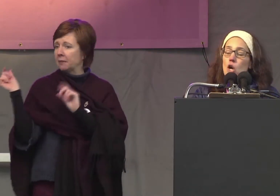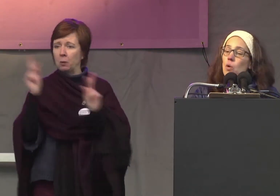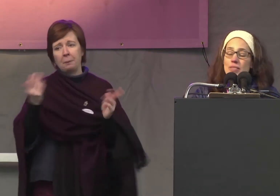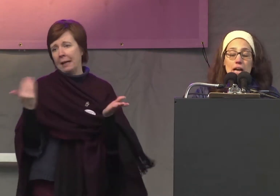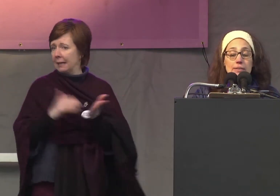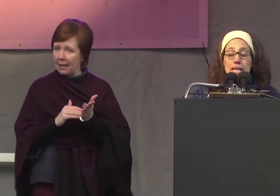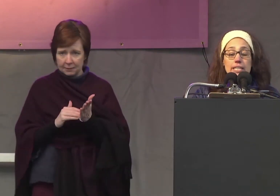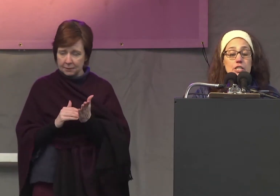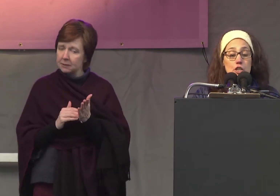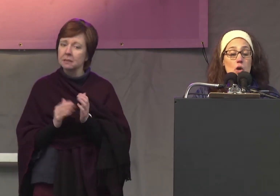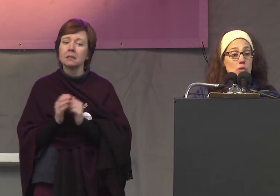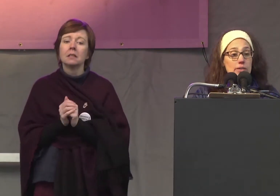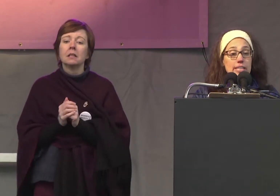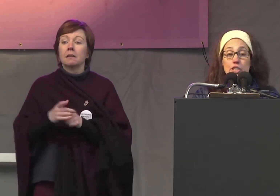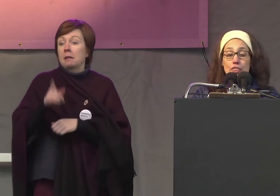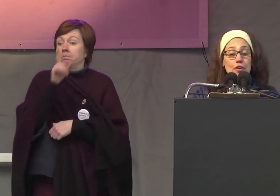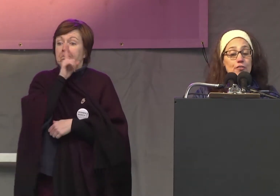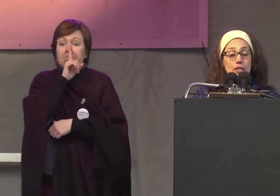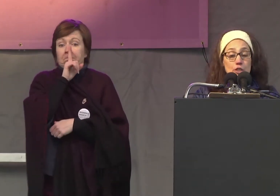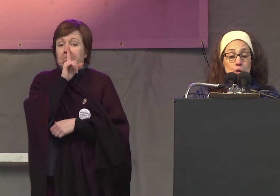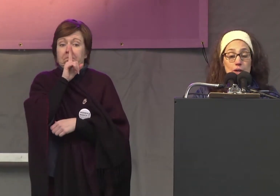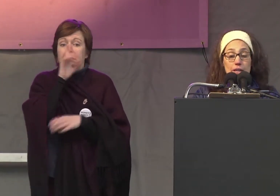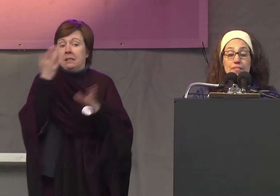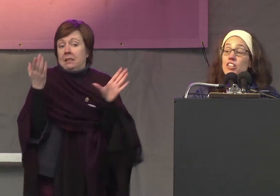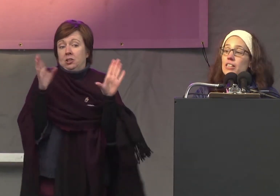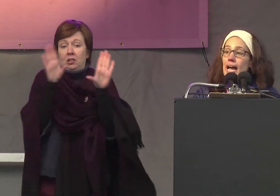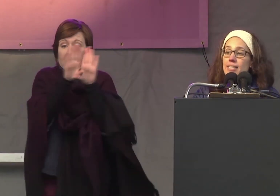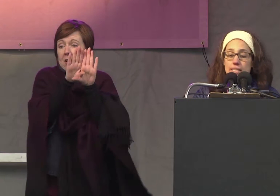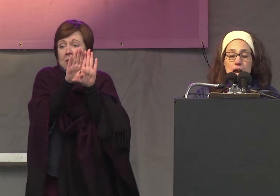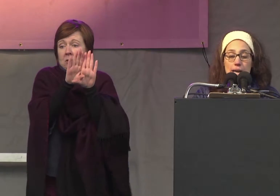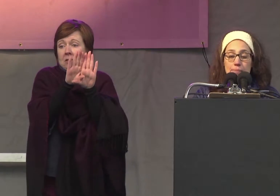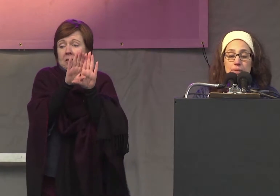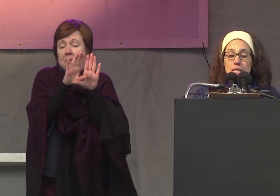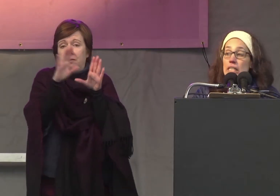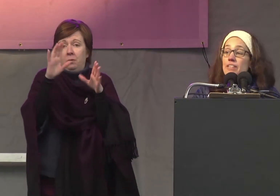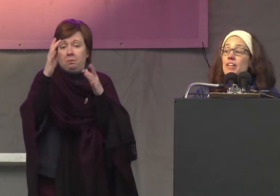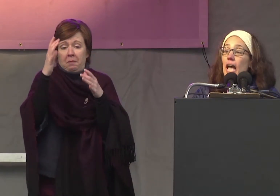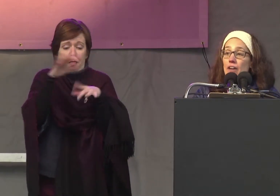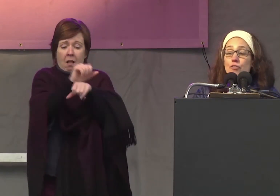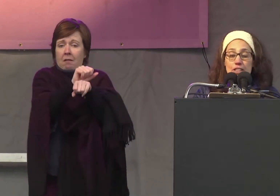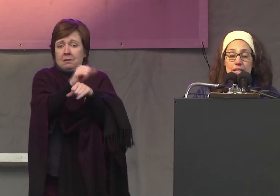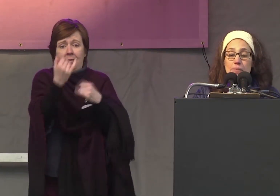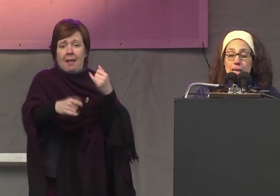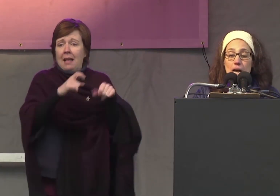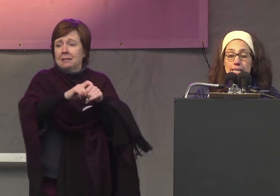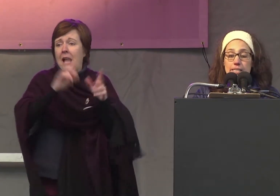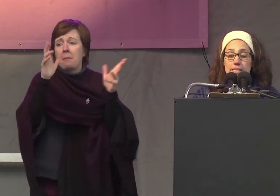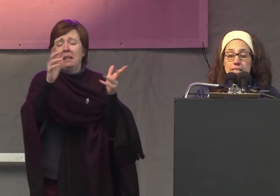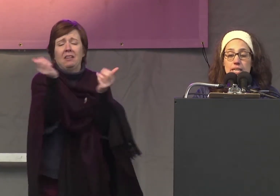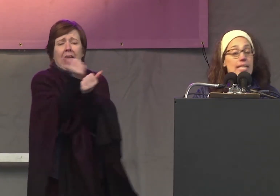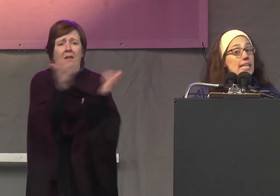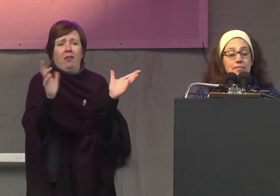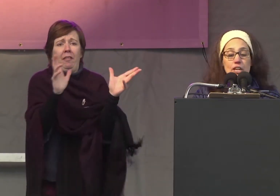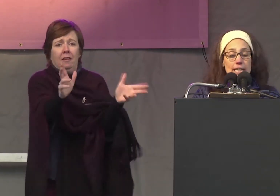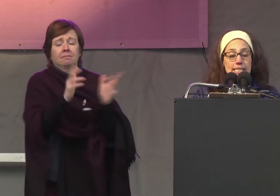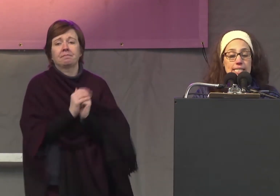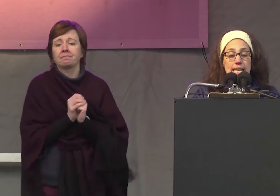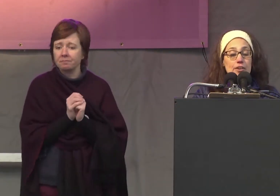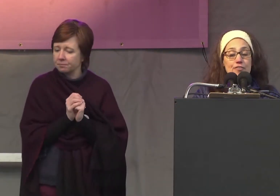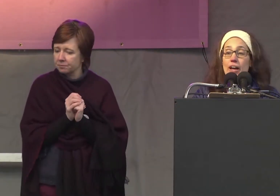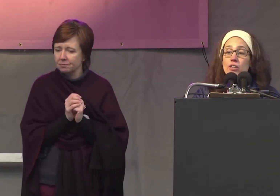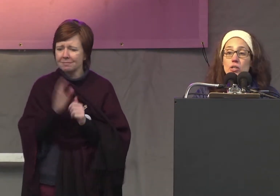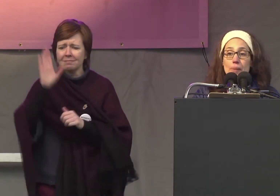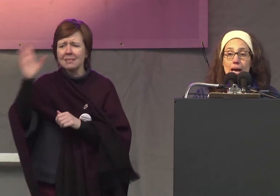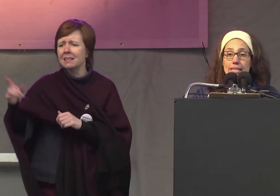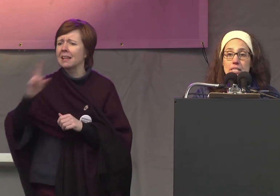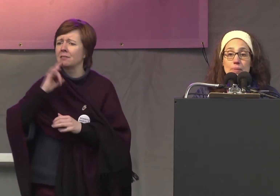without telling a soul they shut their front door for the last time leaving everything behind they never got to